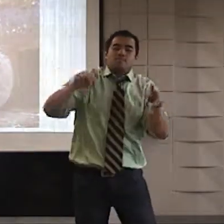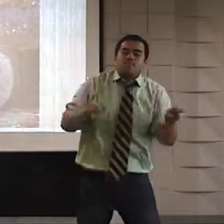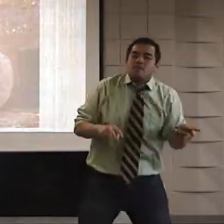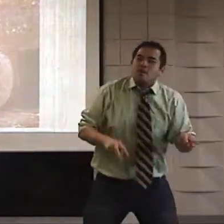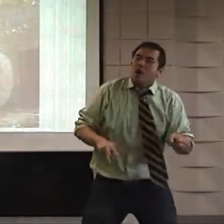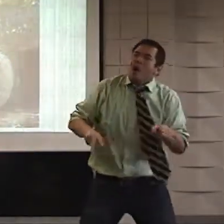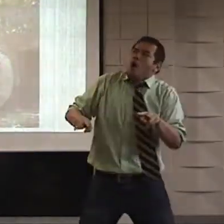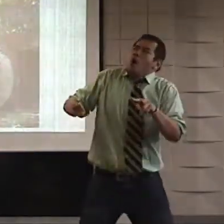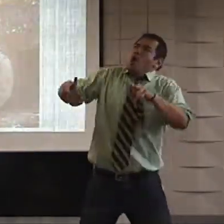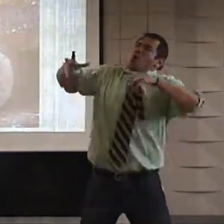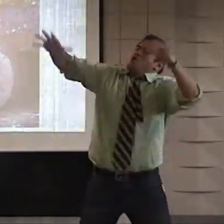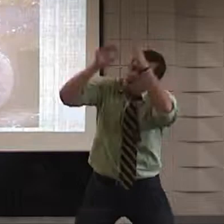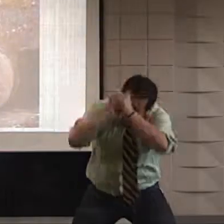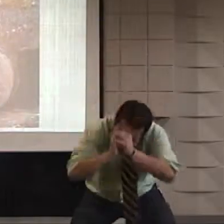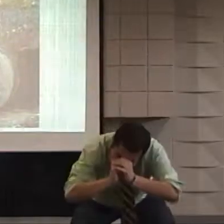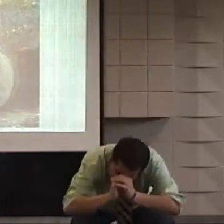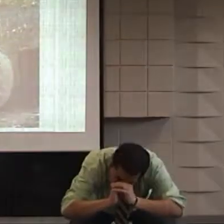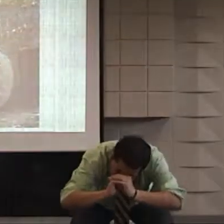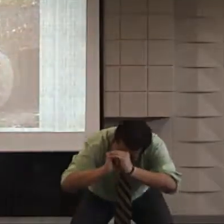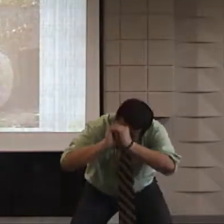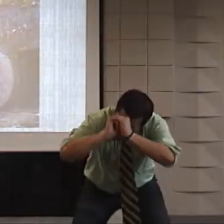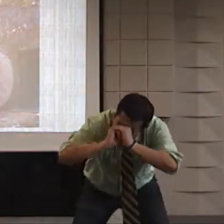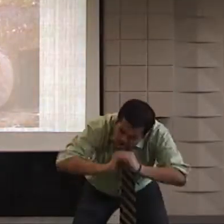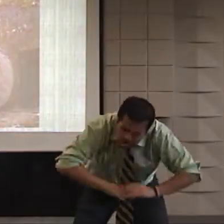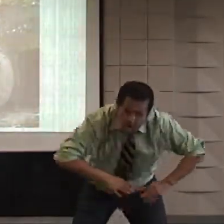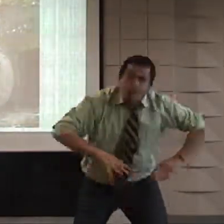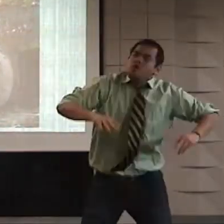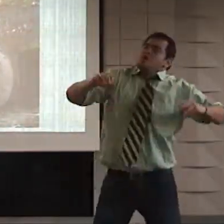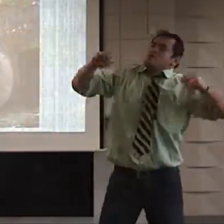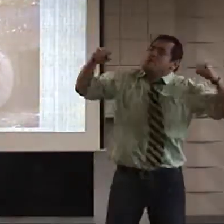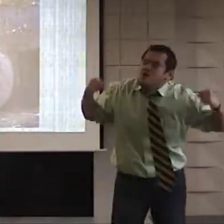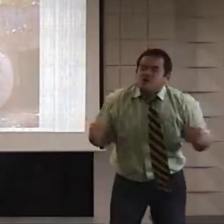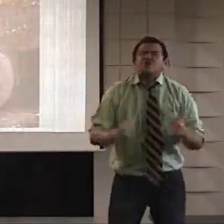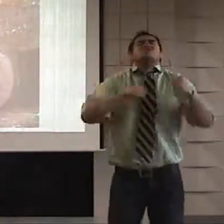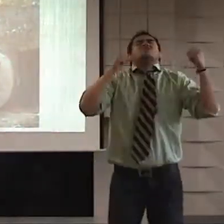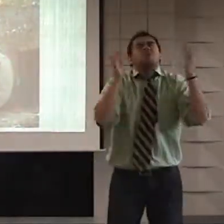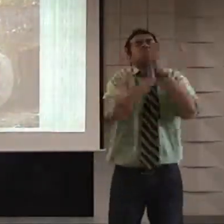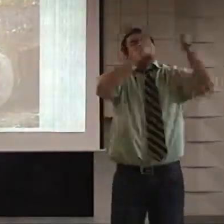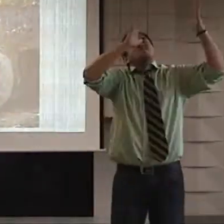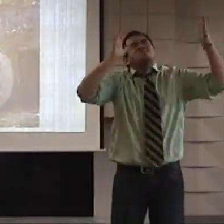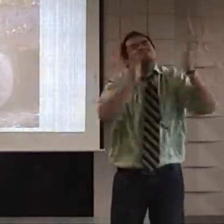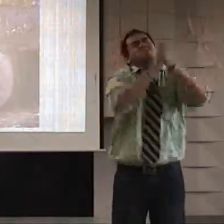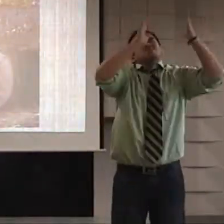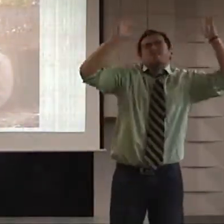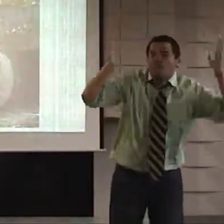And people watched him rise into heaven. And then they worshipped God and praised the Lord.